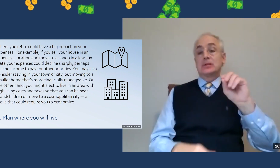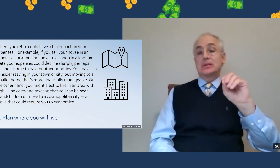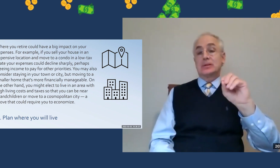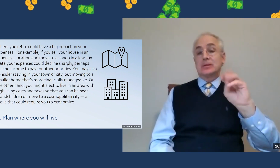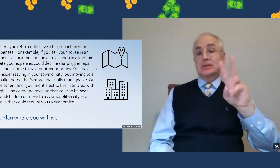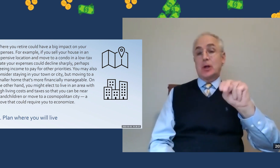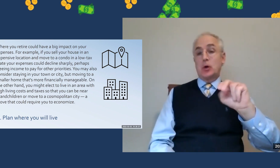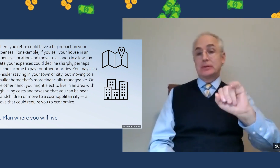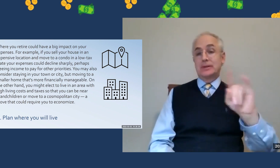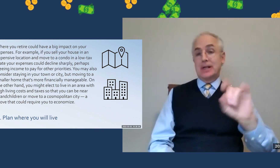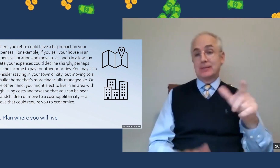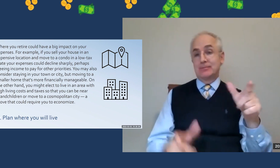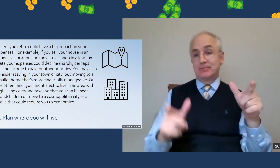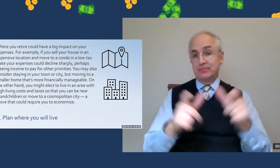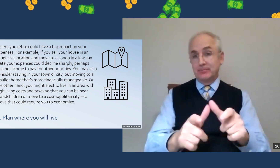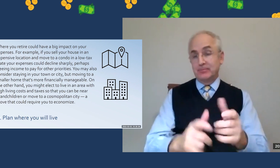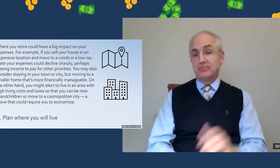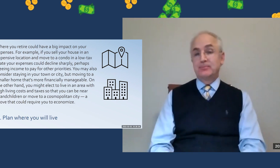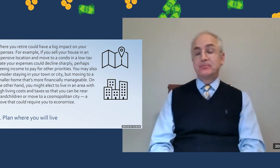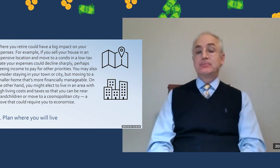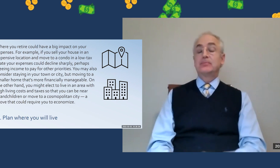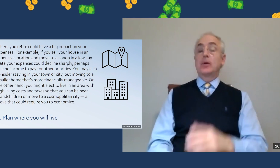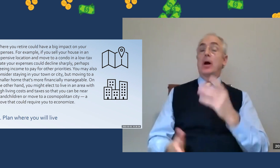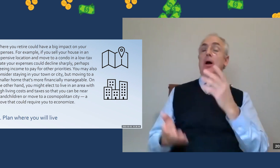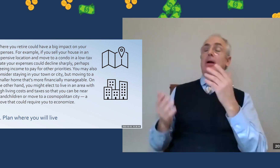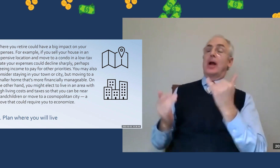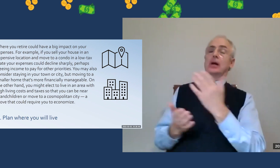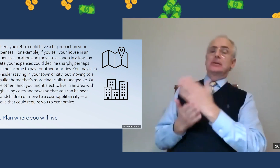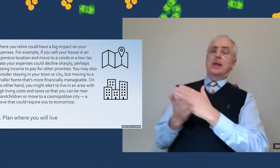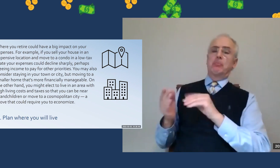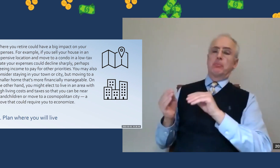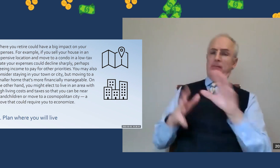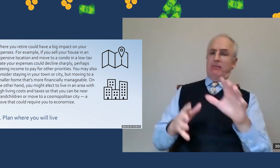If you're planning to move, you may decide to downsize your home.